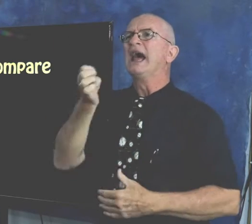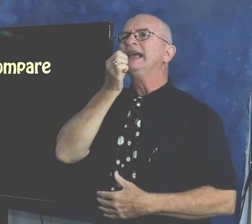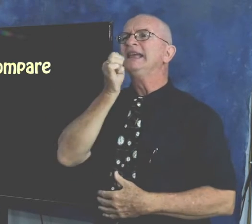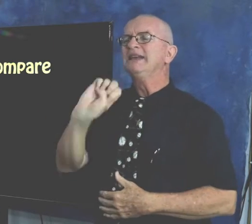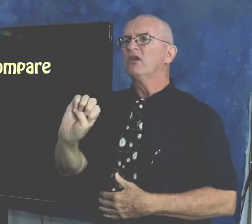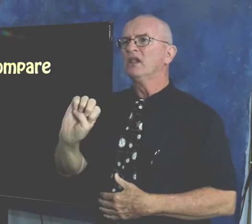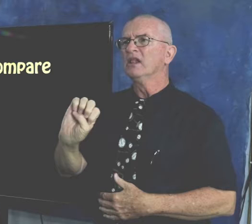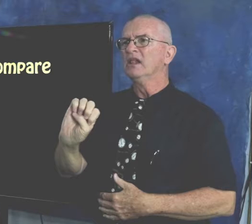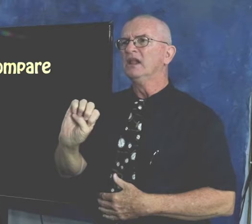evil.